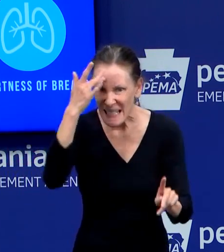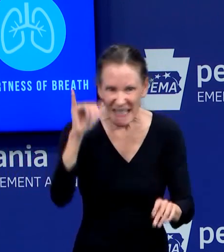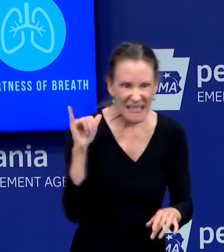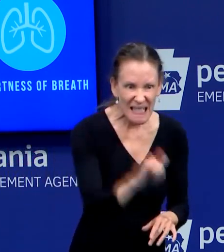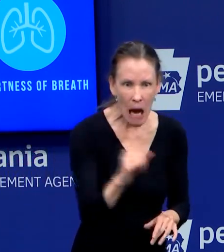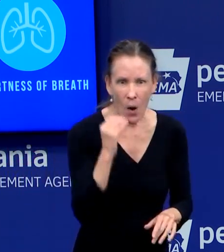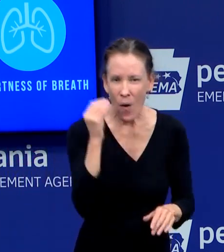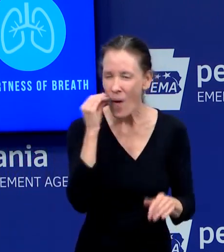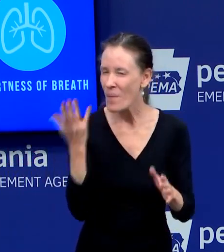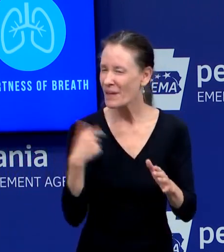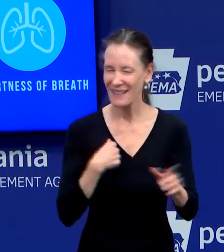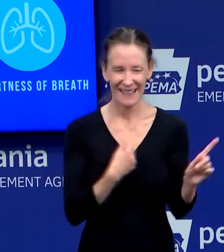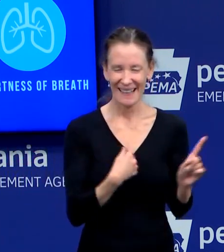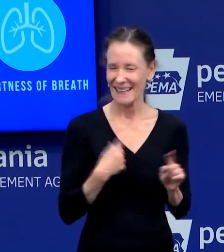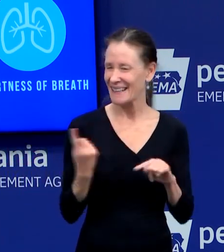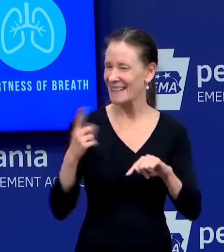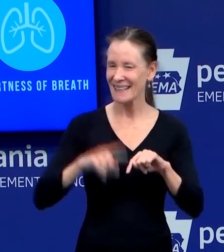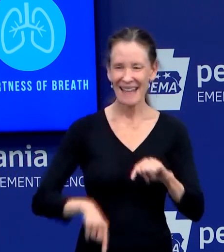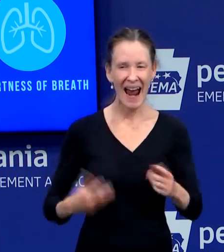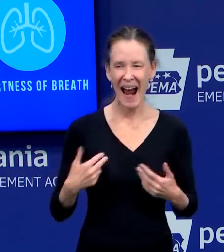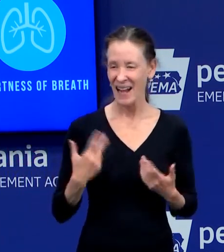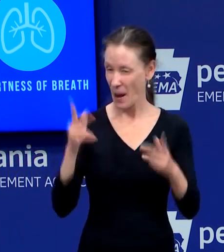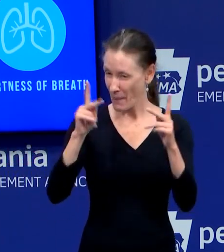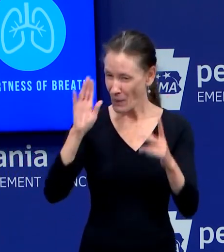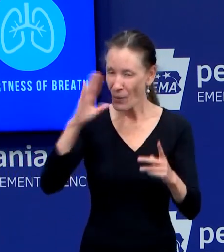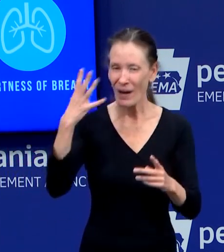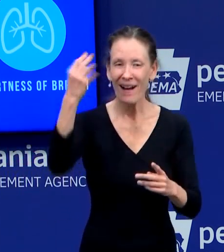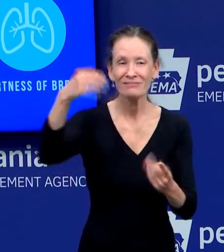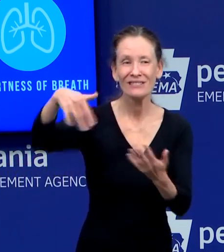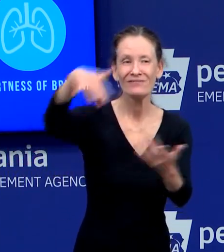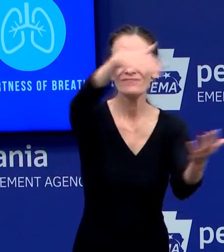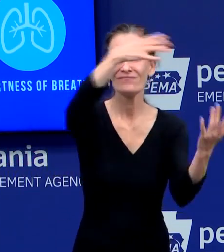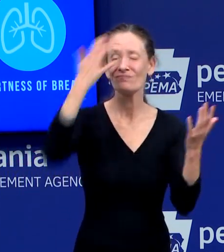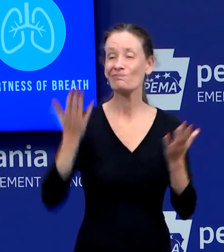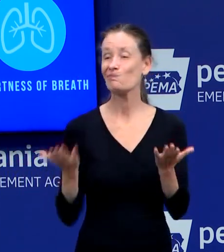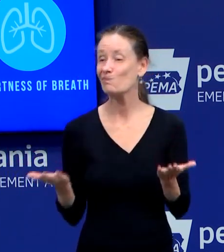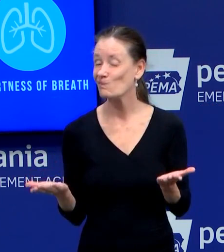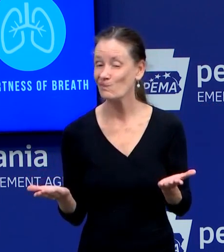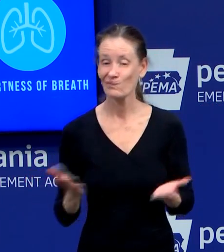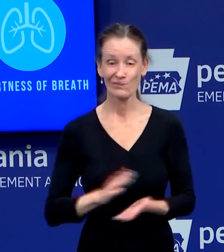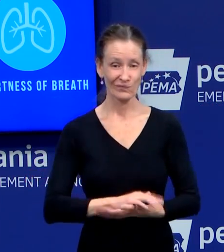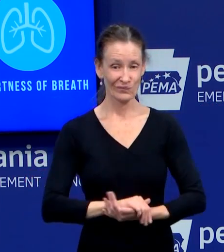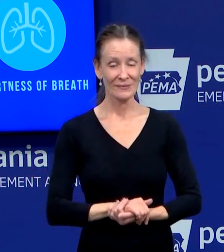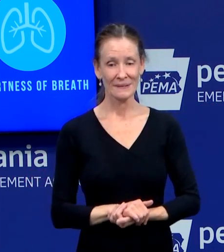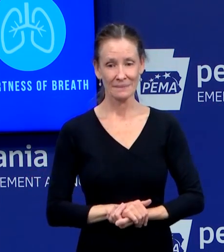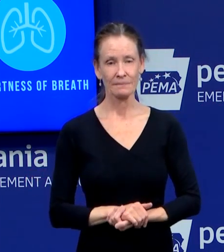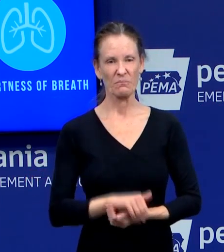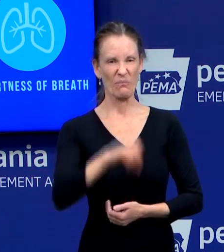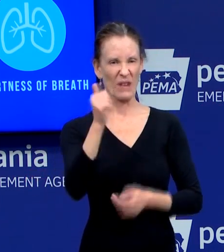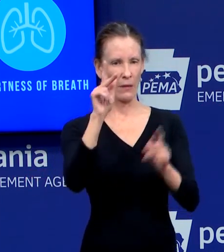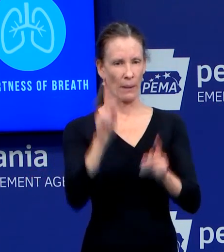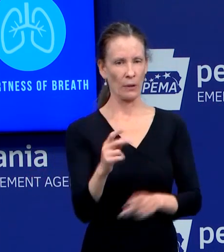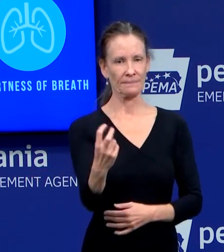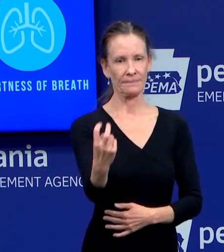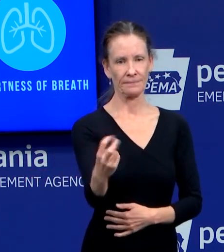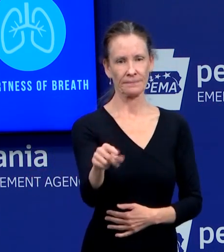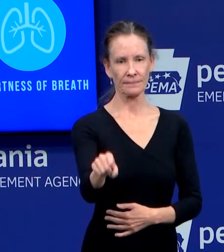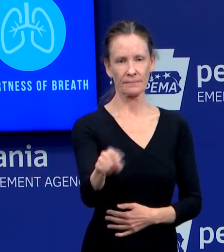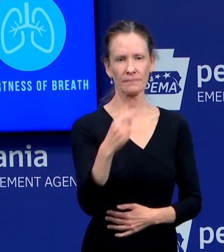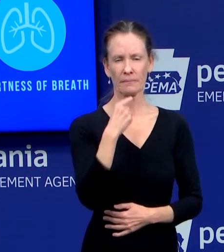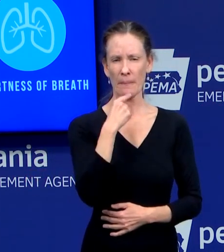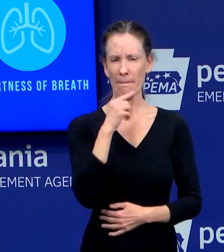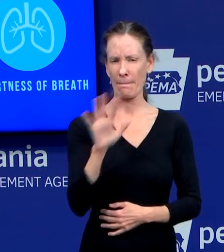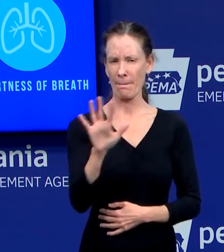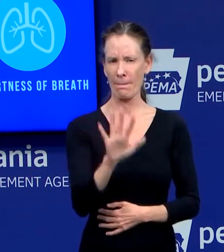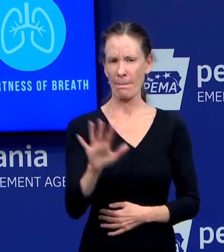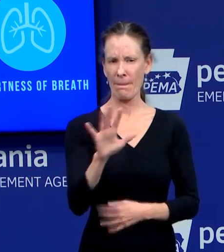improve. Cynthia? So you mentioned in the beginning that you have, like, 700 to 800 tests that write test kits, or?